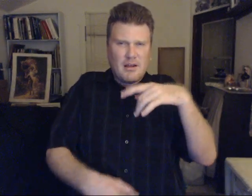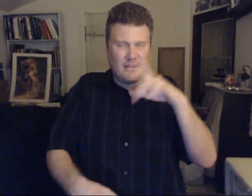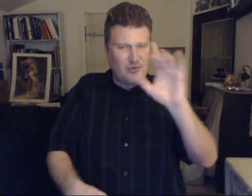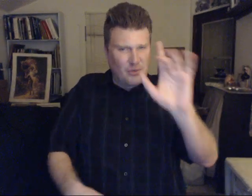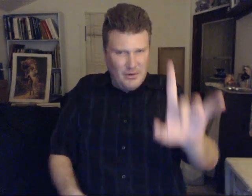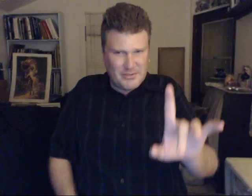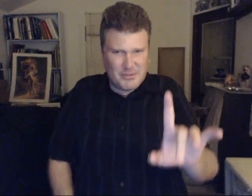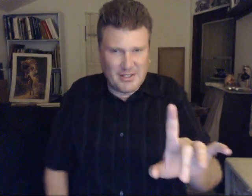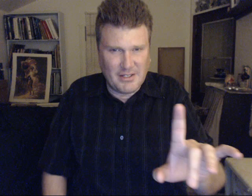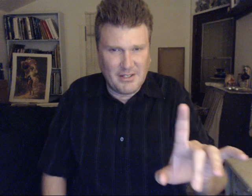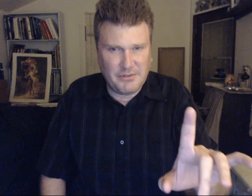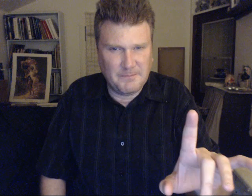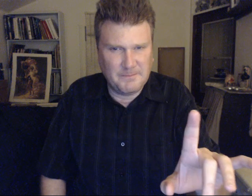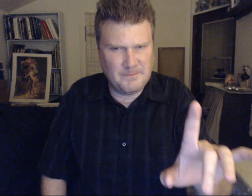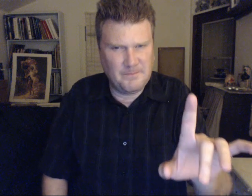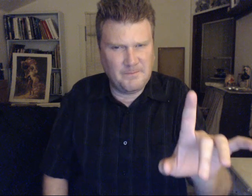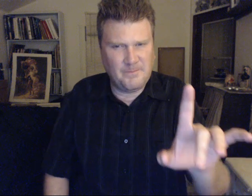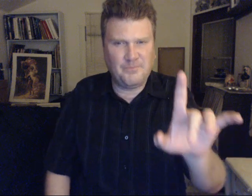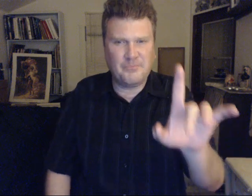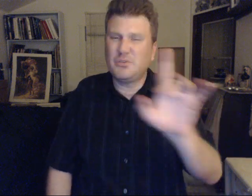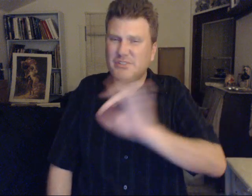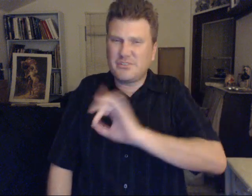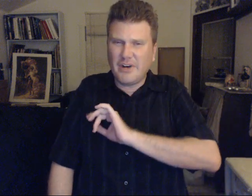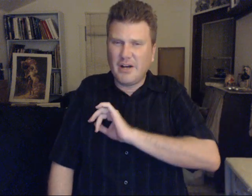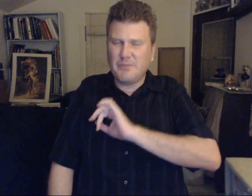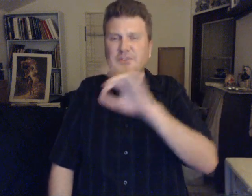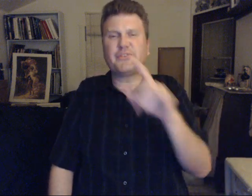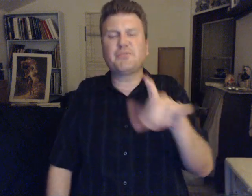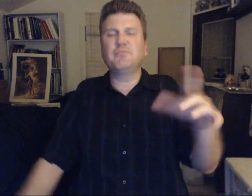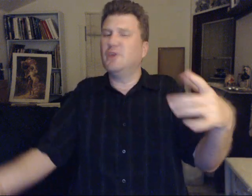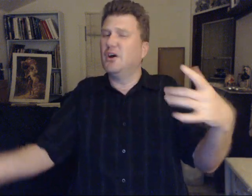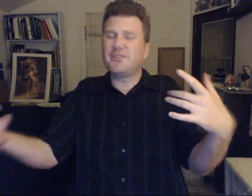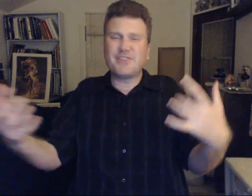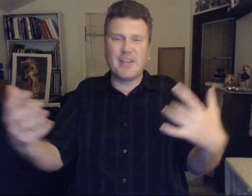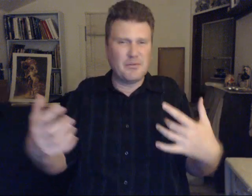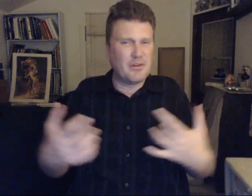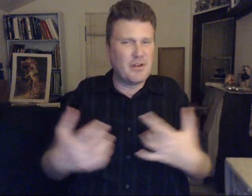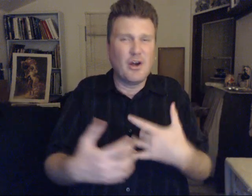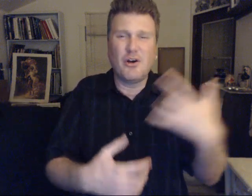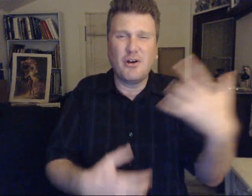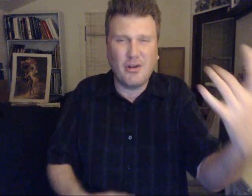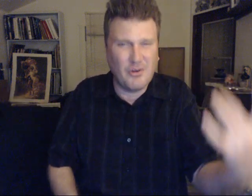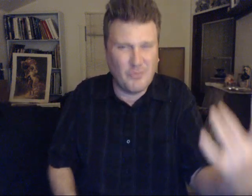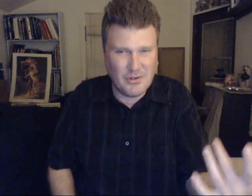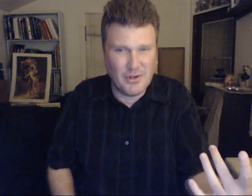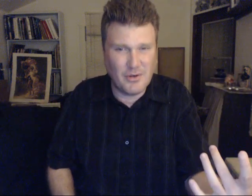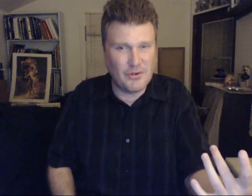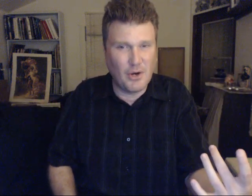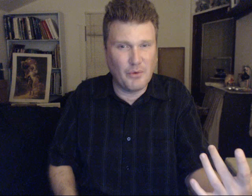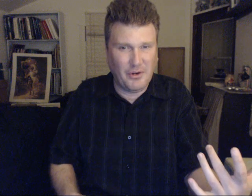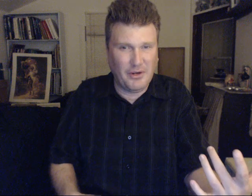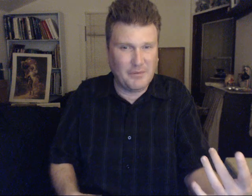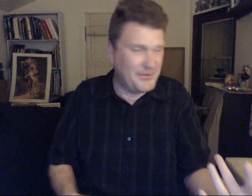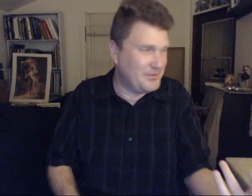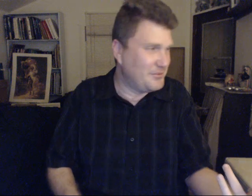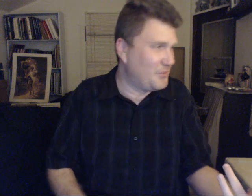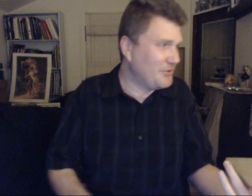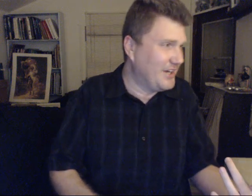You know who I am speaking of. Which is fine. this is. Understand. We know. We know what you are up to. We realize